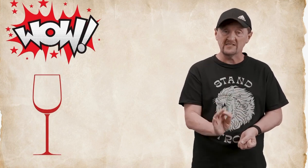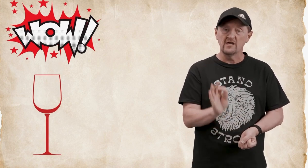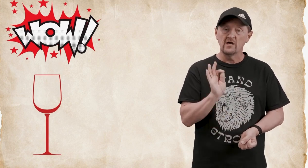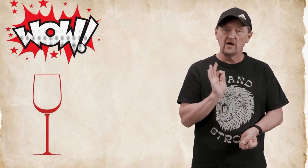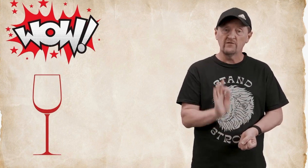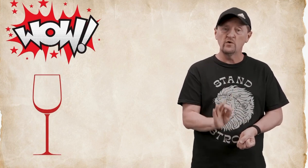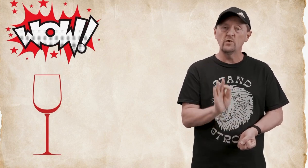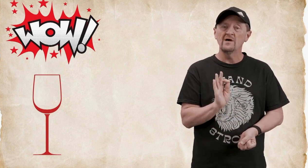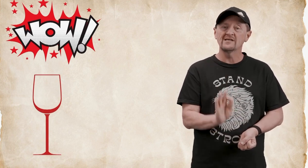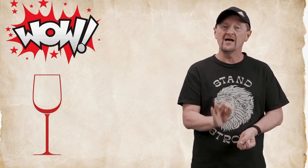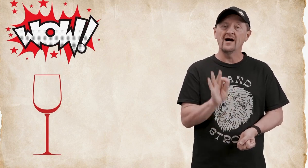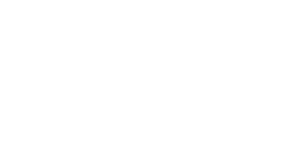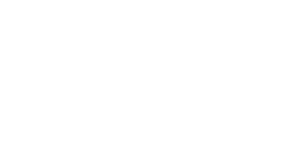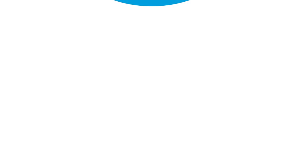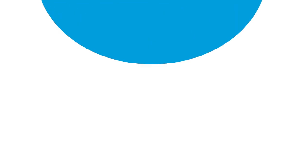of who god is